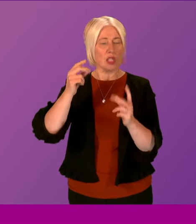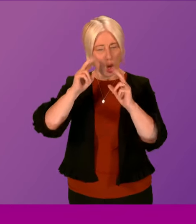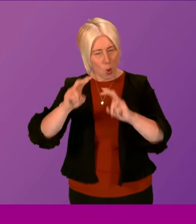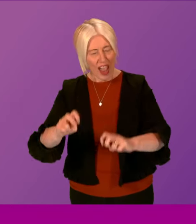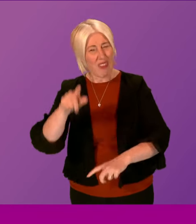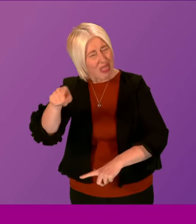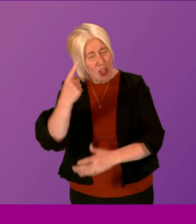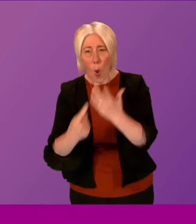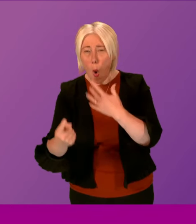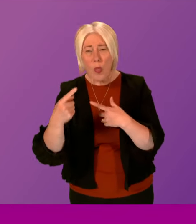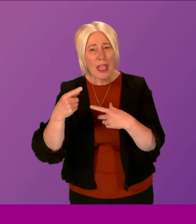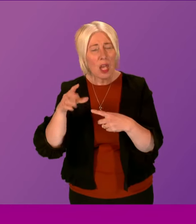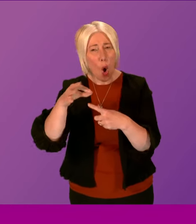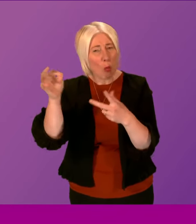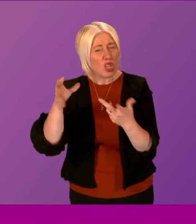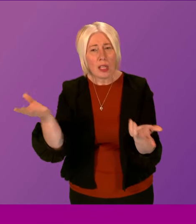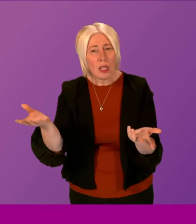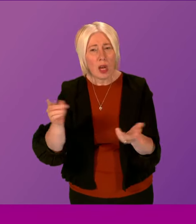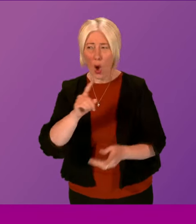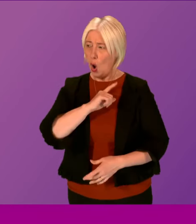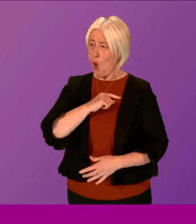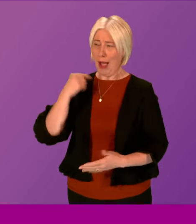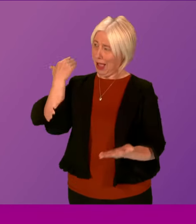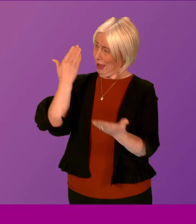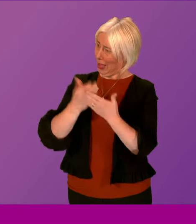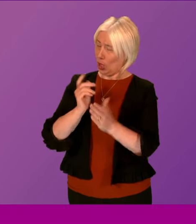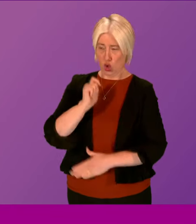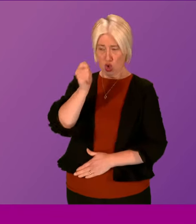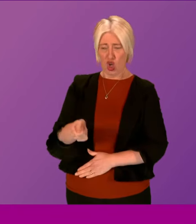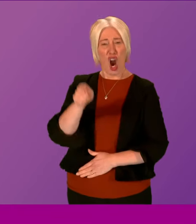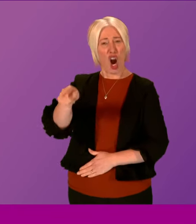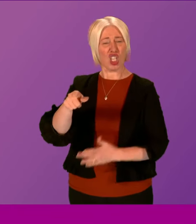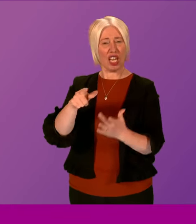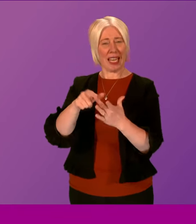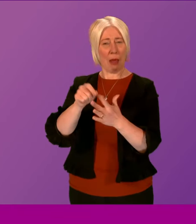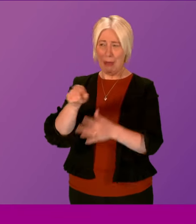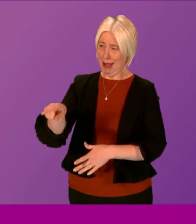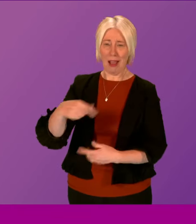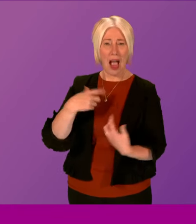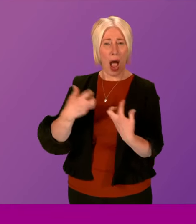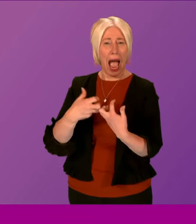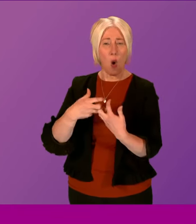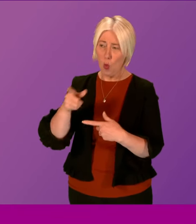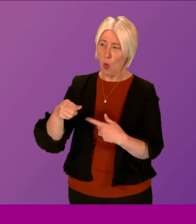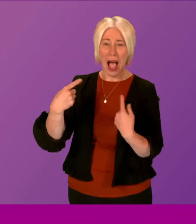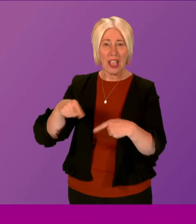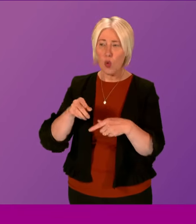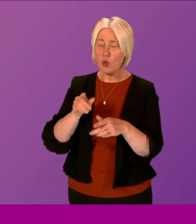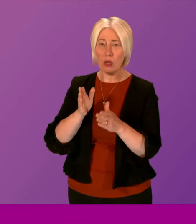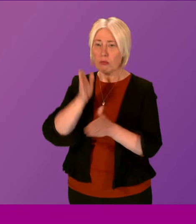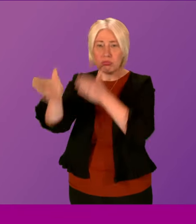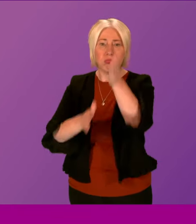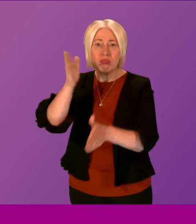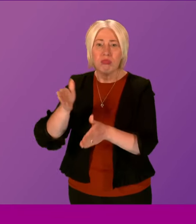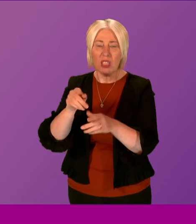We need to know why did it take so long to charge Ian Packer? Why was he allowed to remain free to attack more